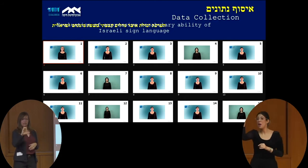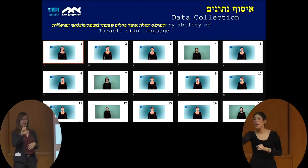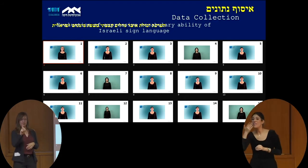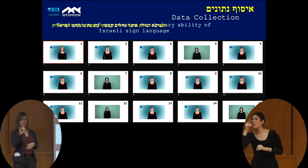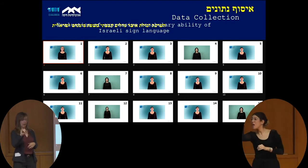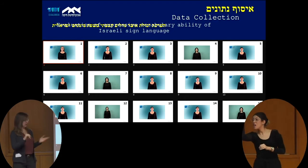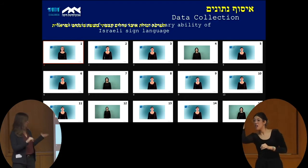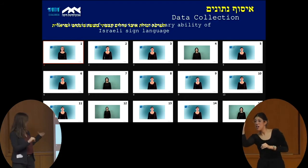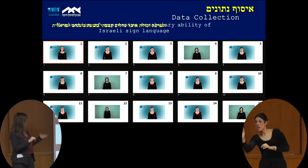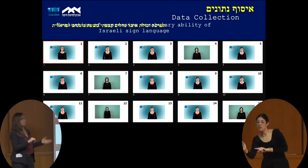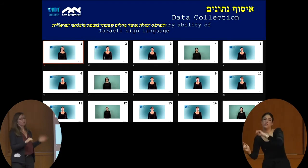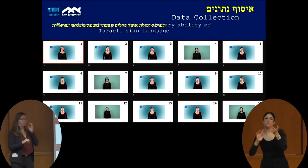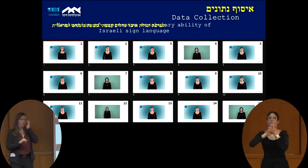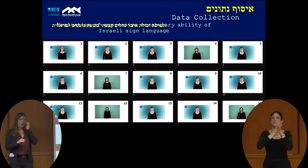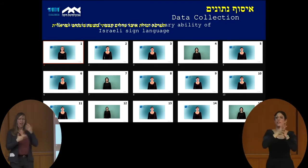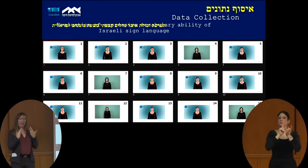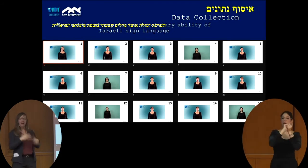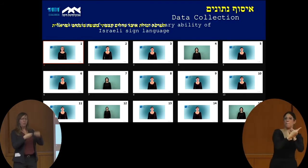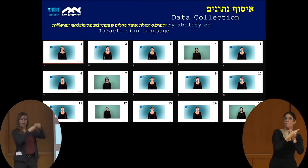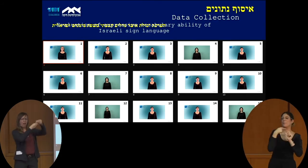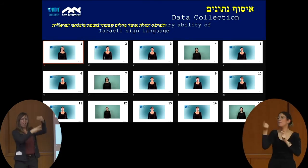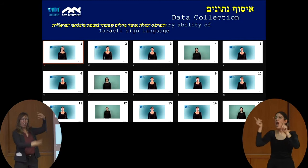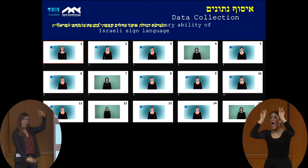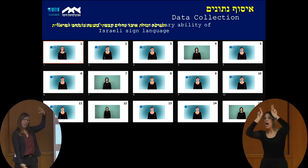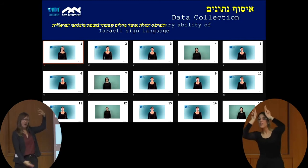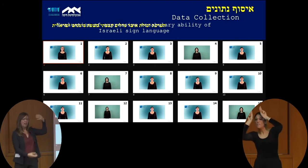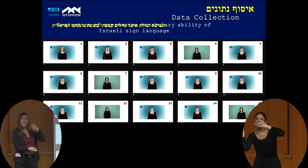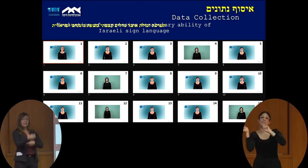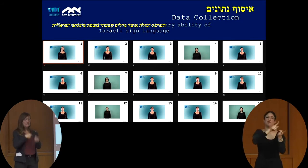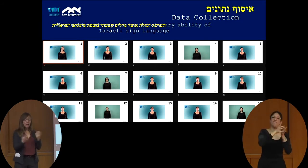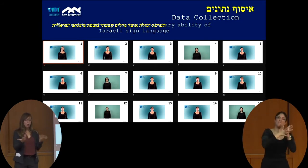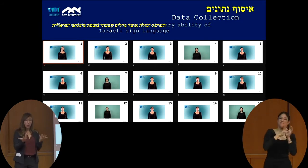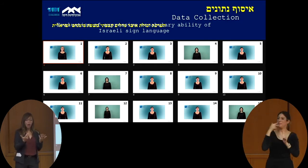Instead of a very long list of written words, we have videos.